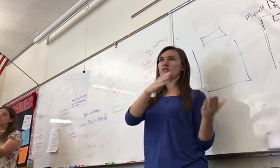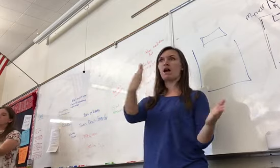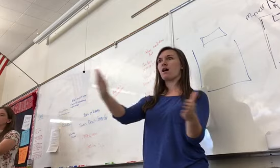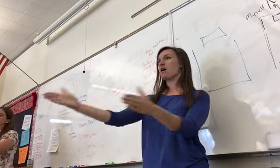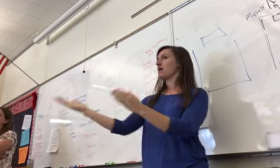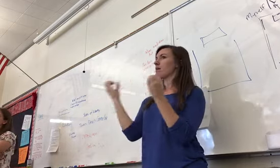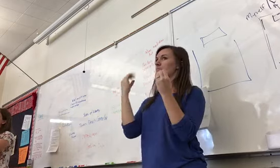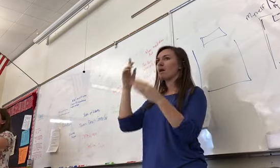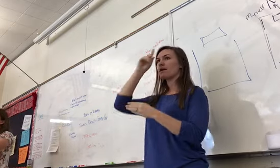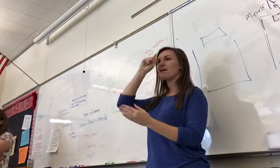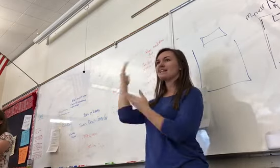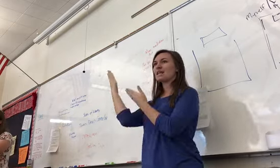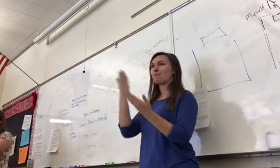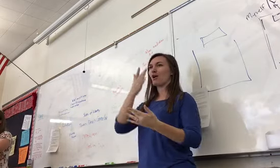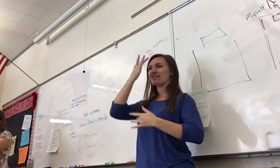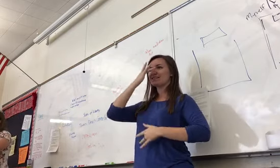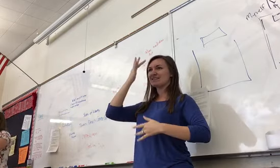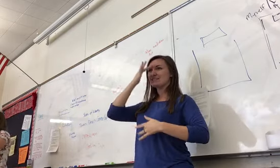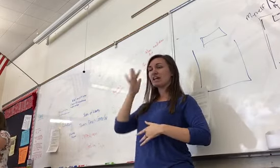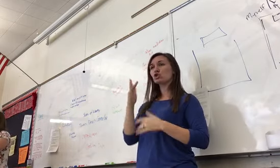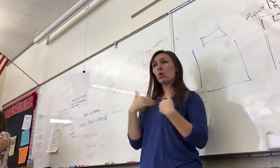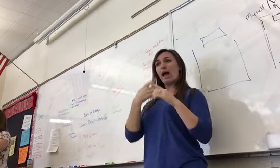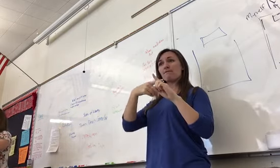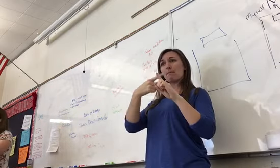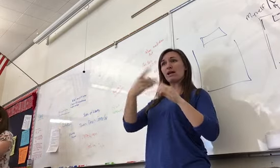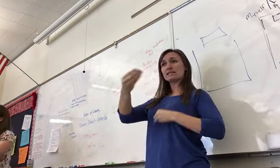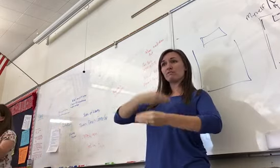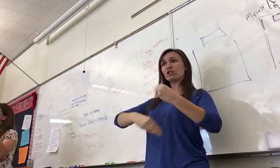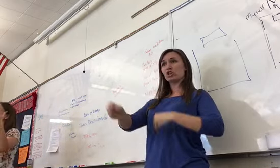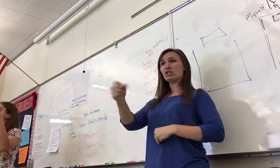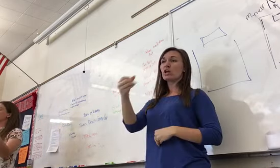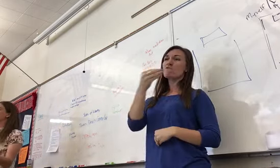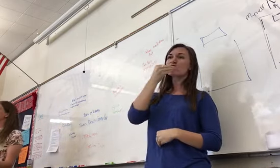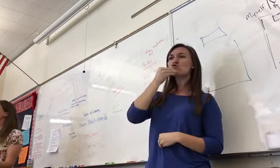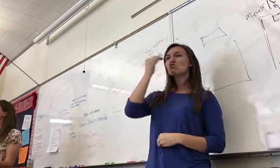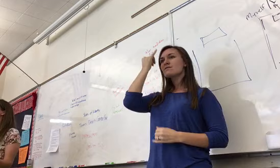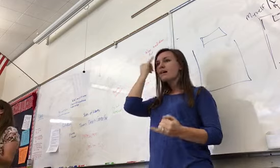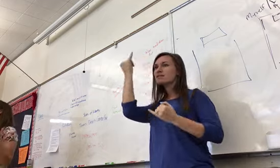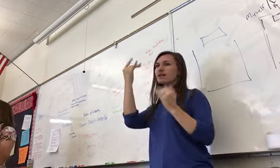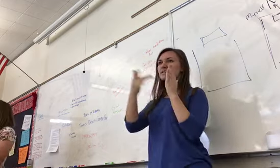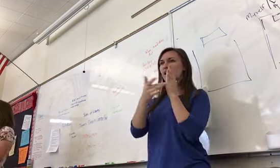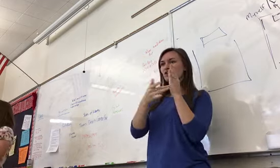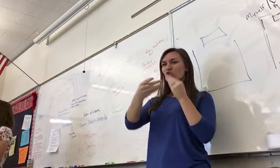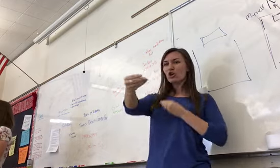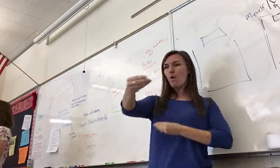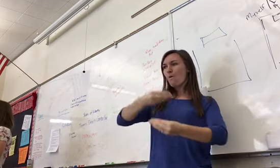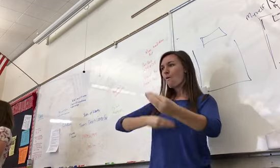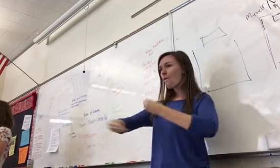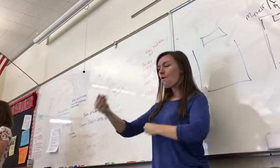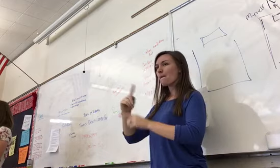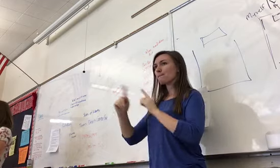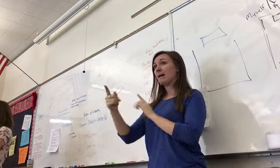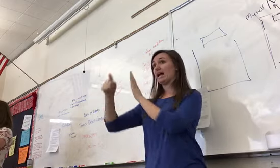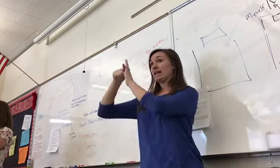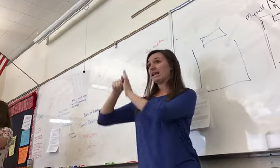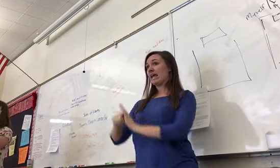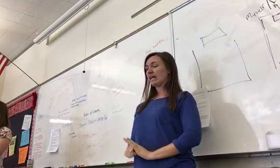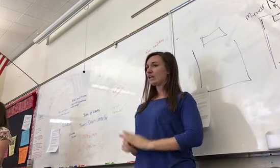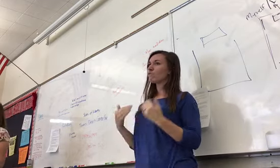such as the exchange of foods, the exchange of ideas, technology, the big negative is it does end up taking over Native